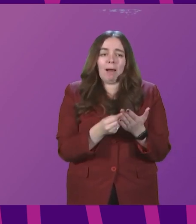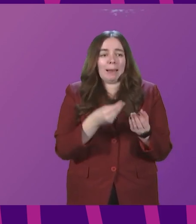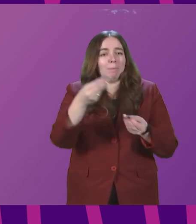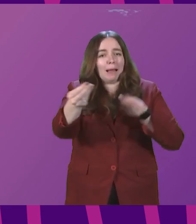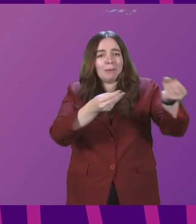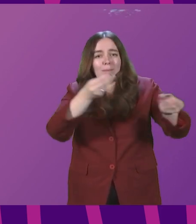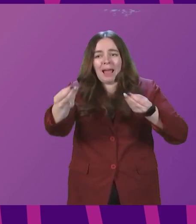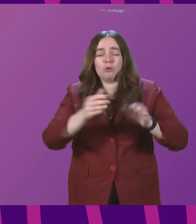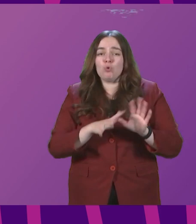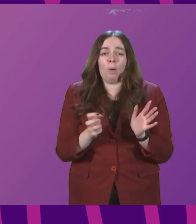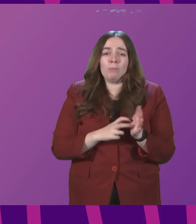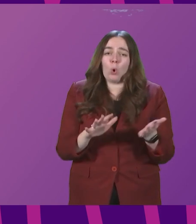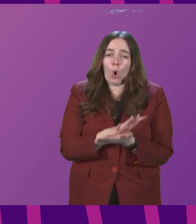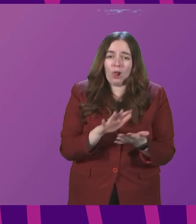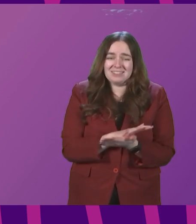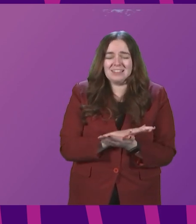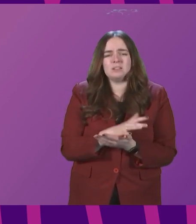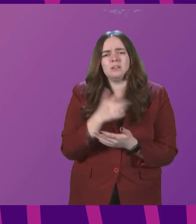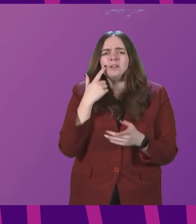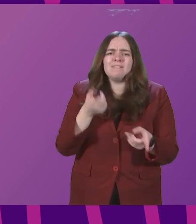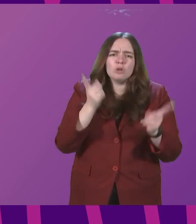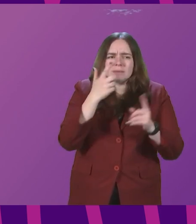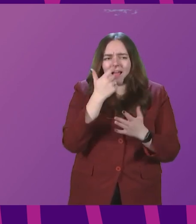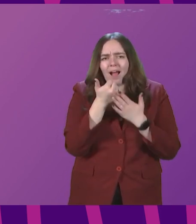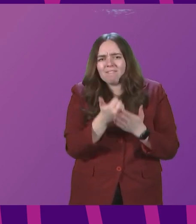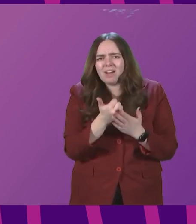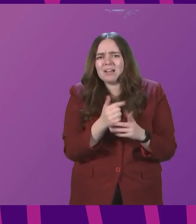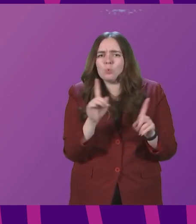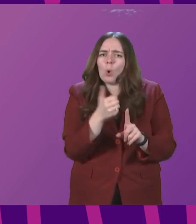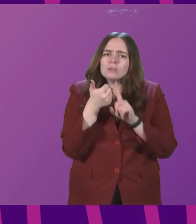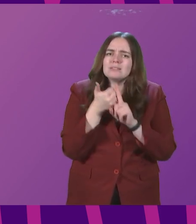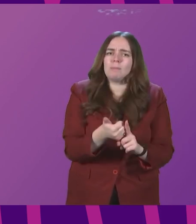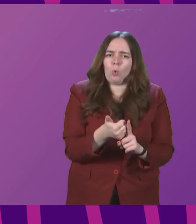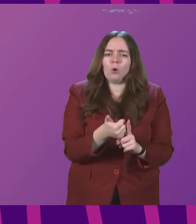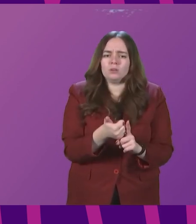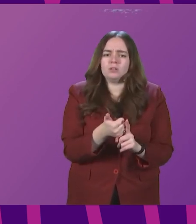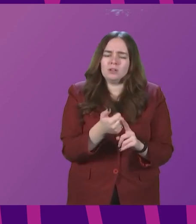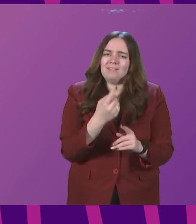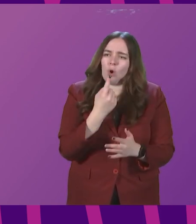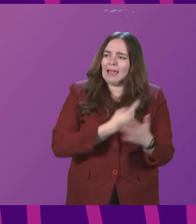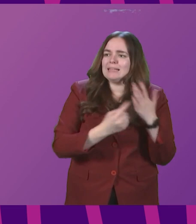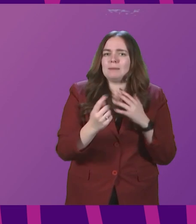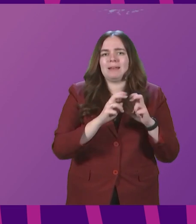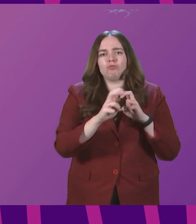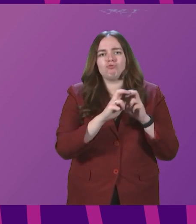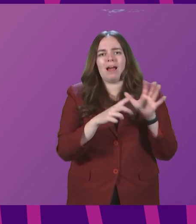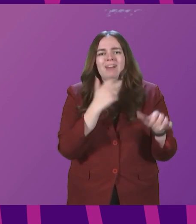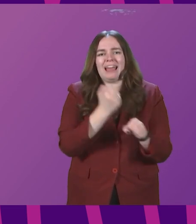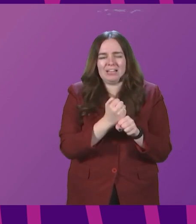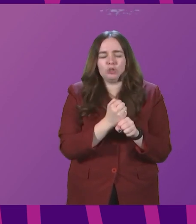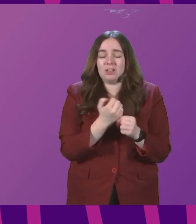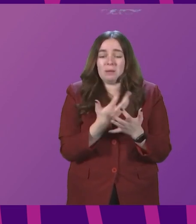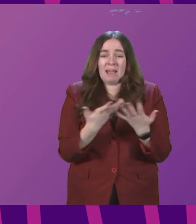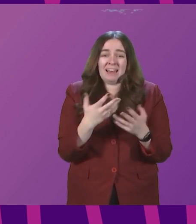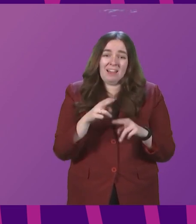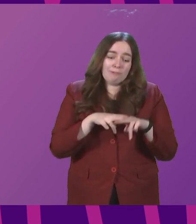rather than booking holidays. Can the First Minister advise what support the Scottish Government will provide to hard-pressed independent travel agents, many of which are family-owned